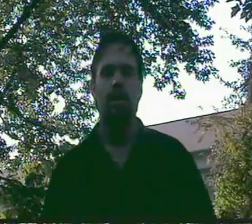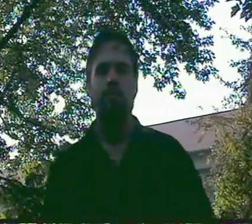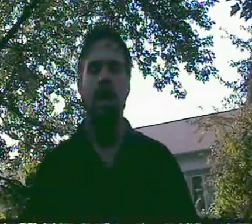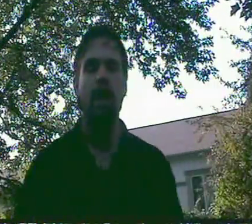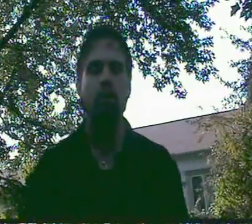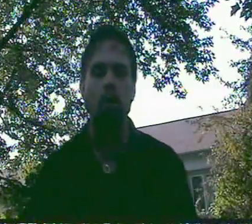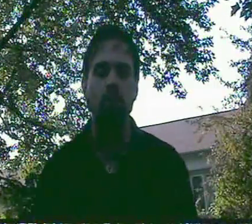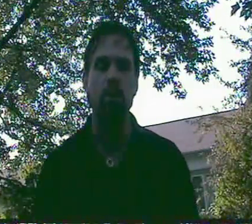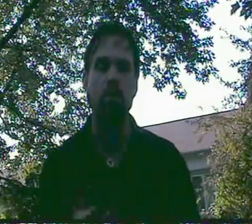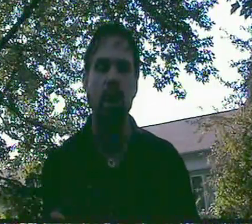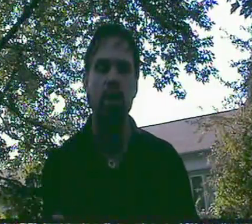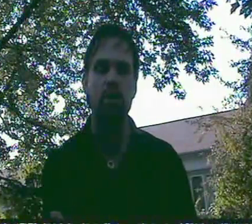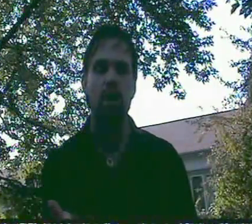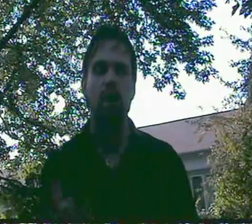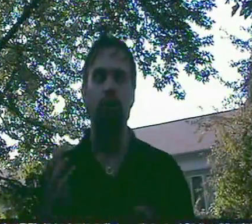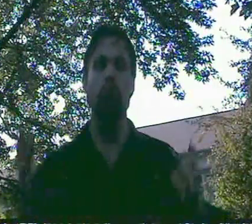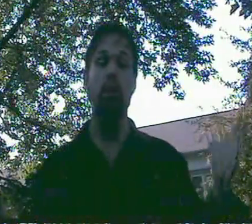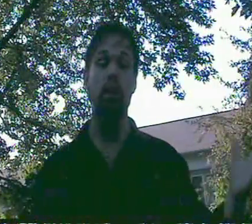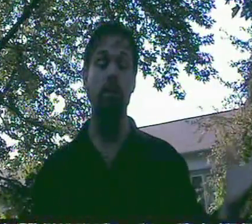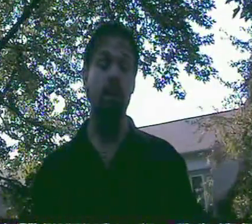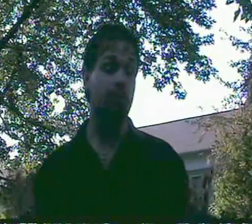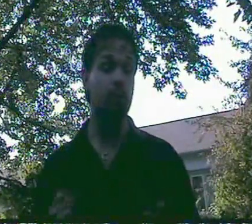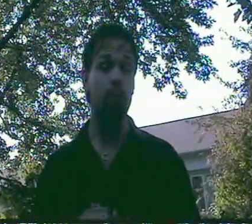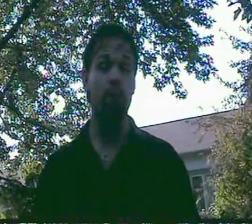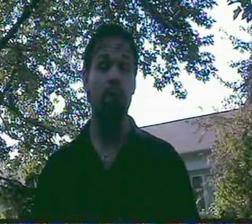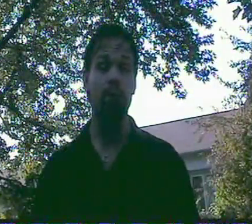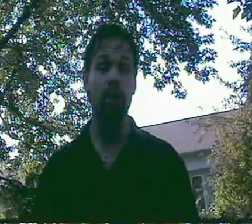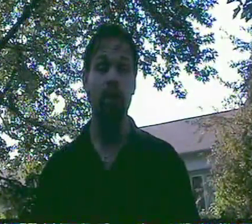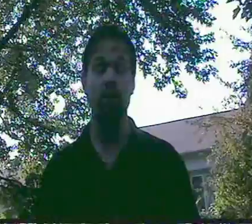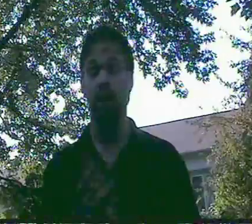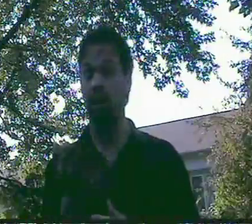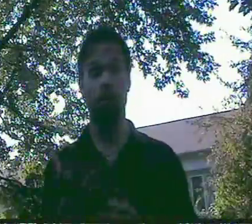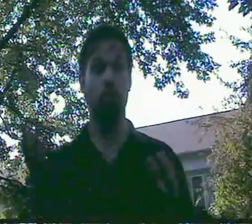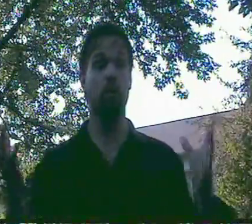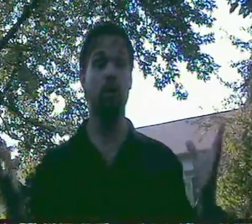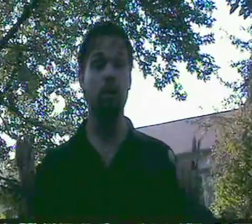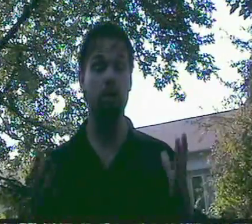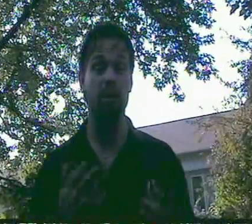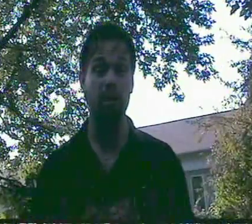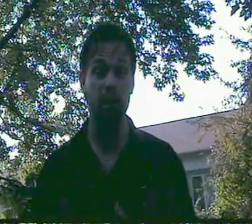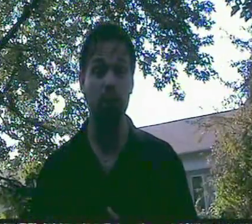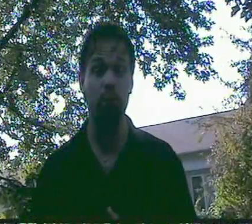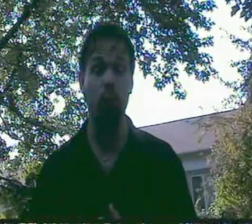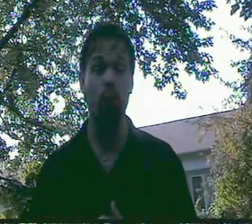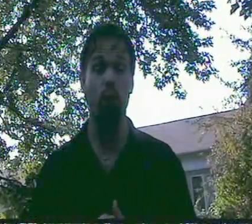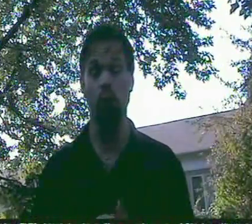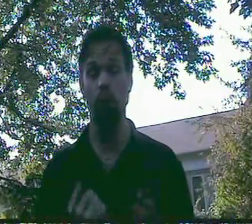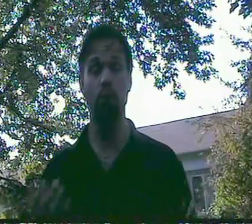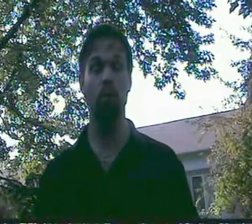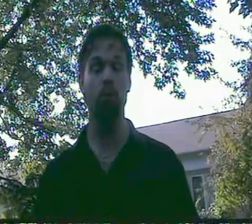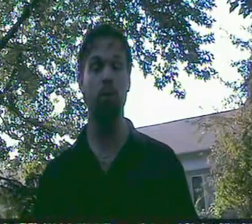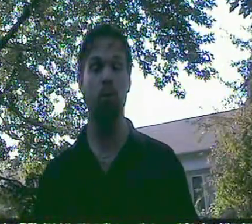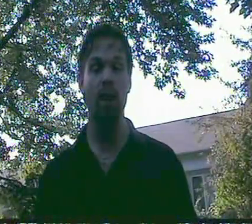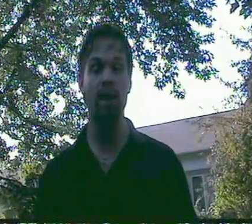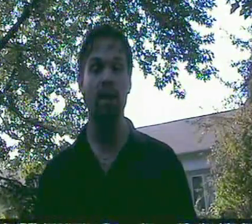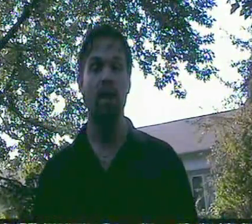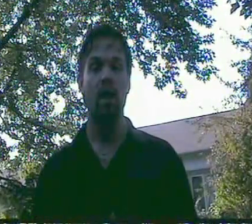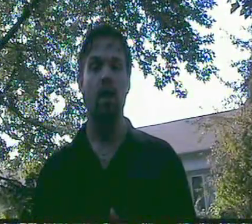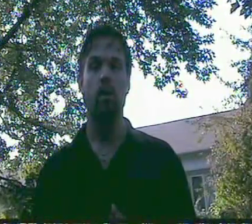Hey guys, to the page. If you're here, guessing you're a friend of Linda's. I just put this out specifically for her. It wasn't supposed to be ready. But